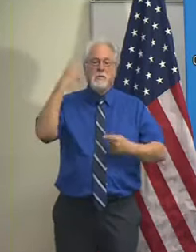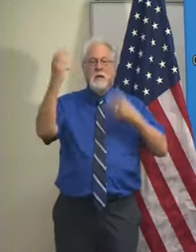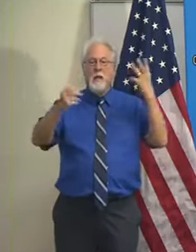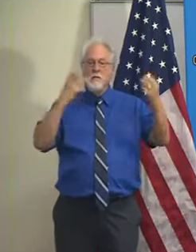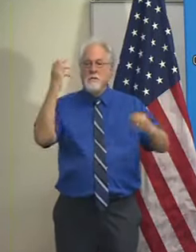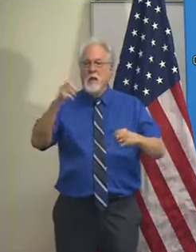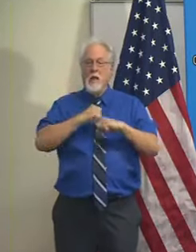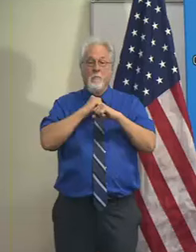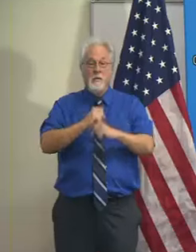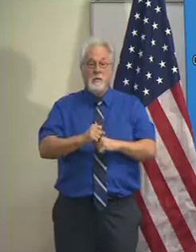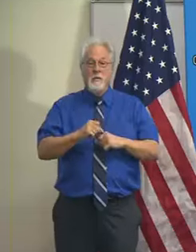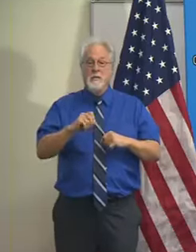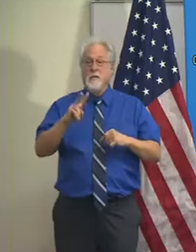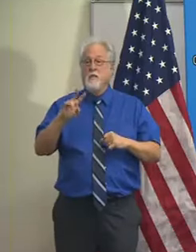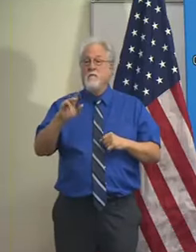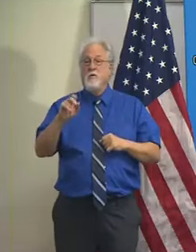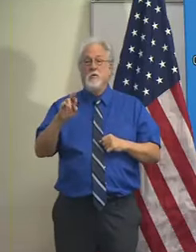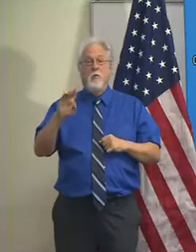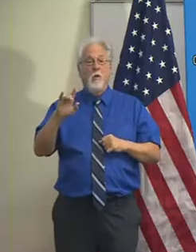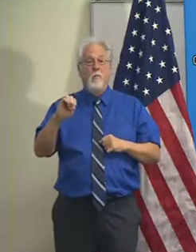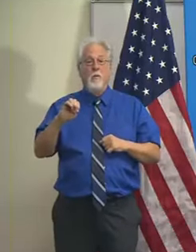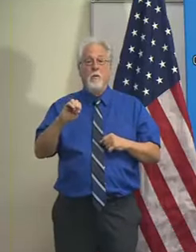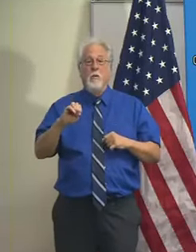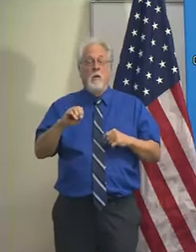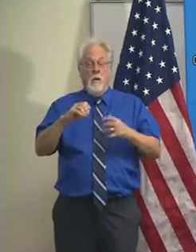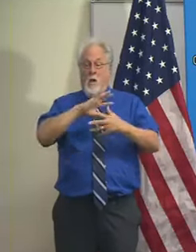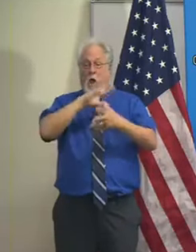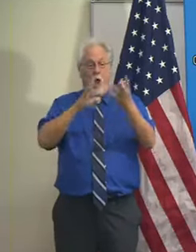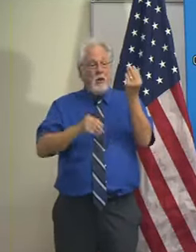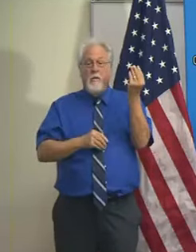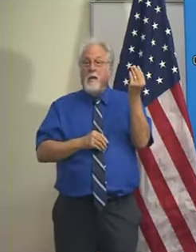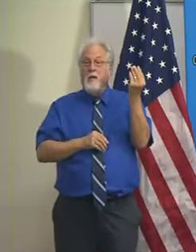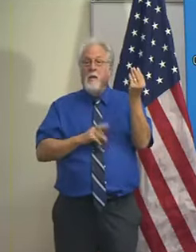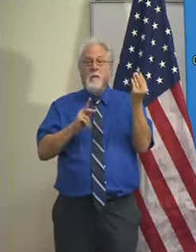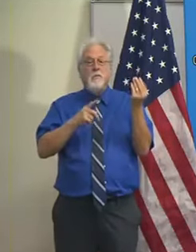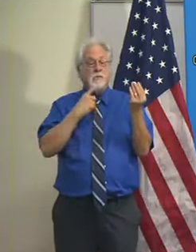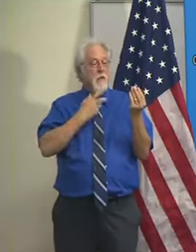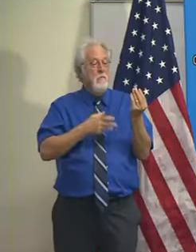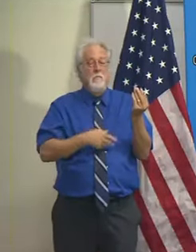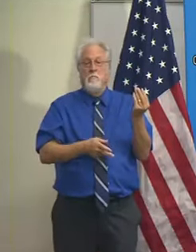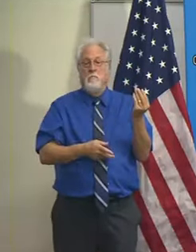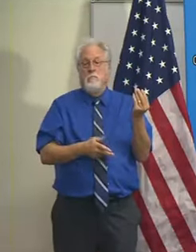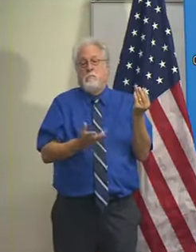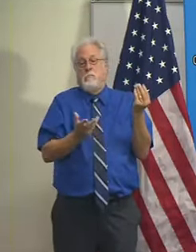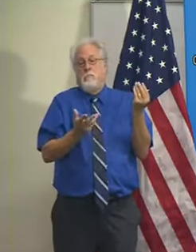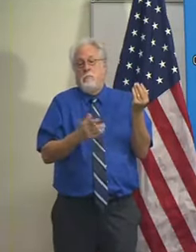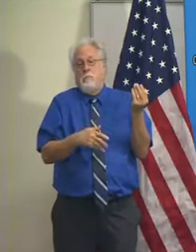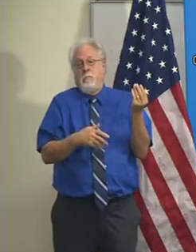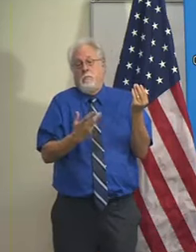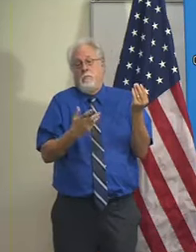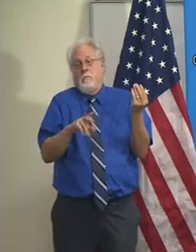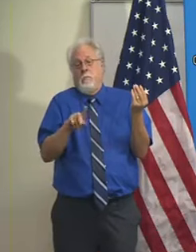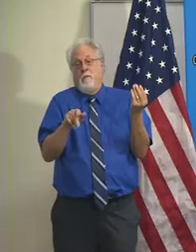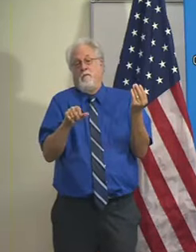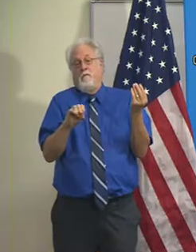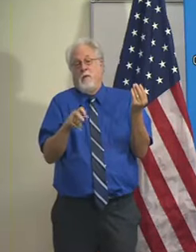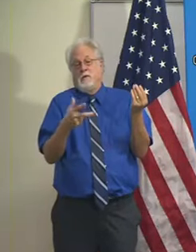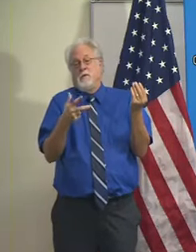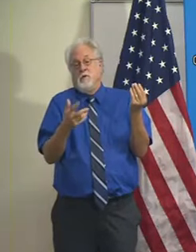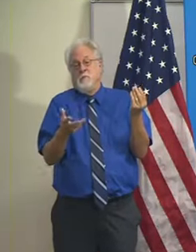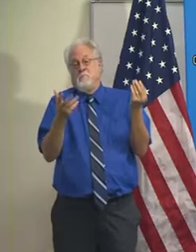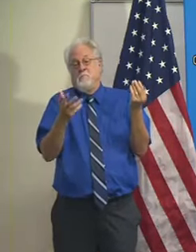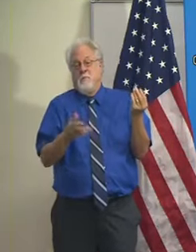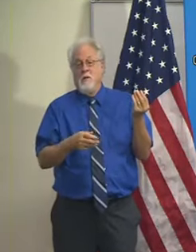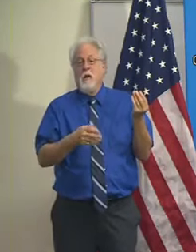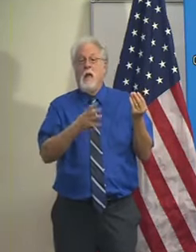activity and protecting the vulnerable. People say all of that stuff and some people are going to say, well, we're going forward